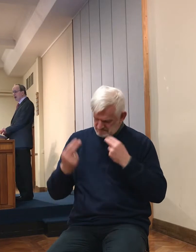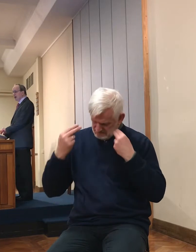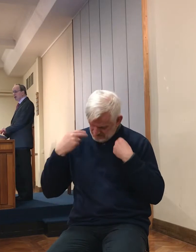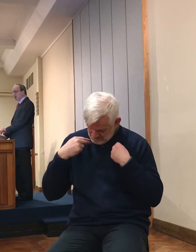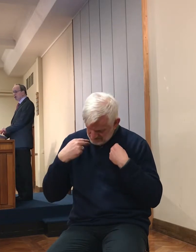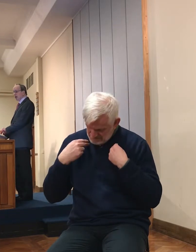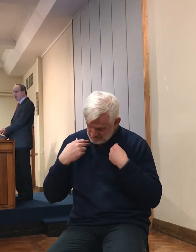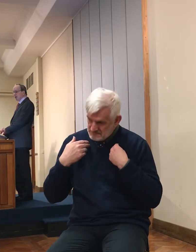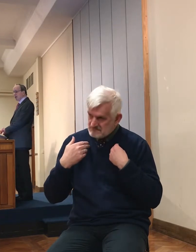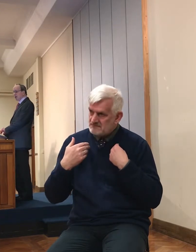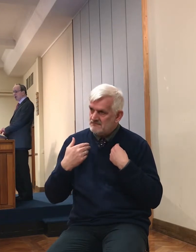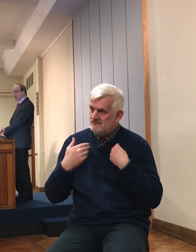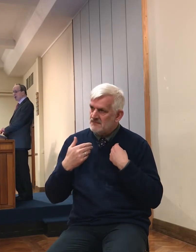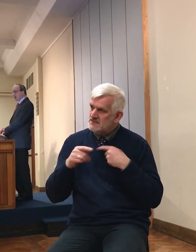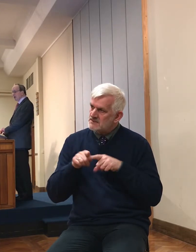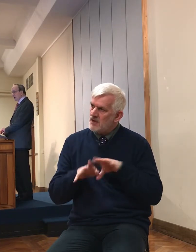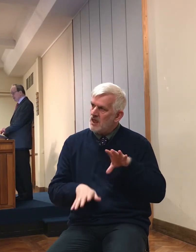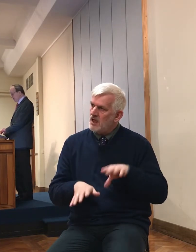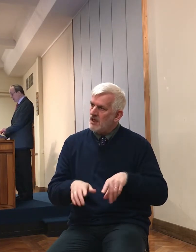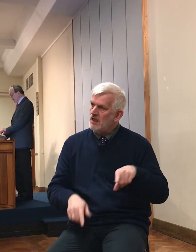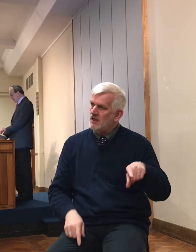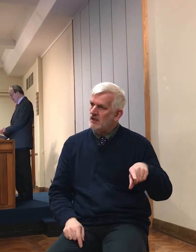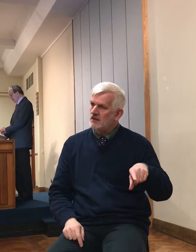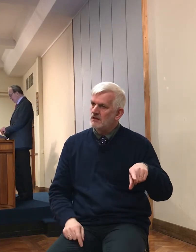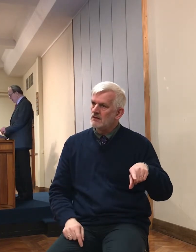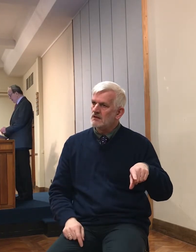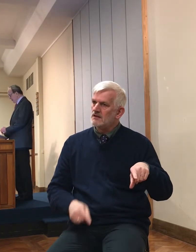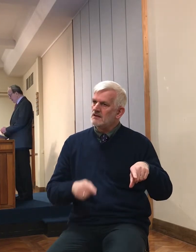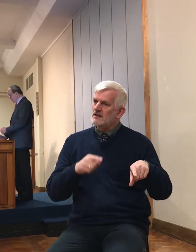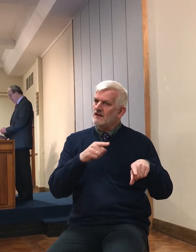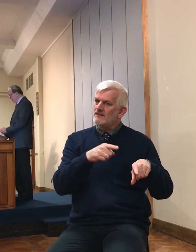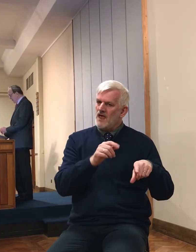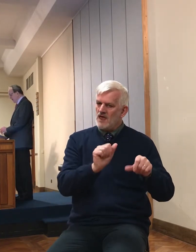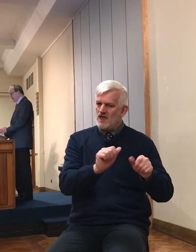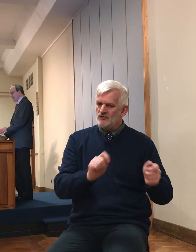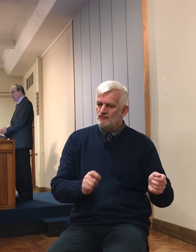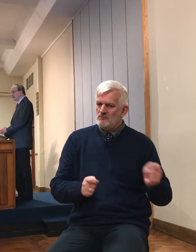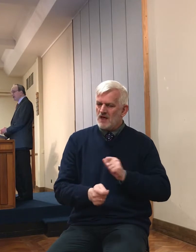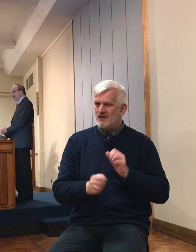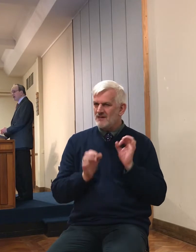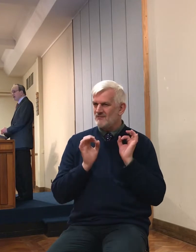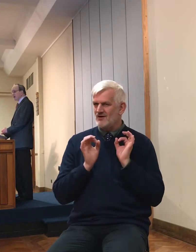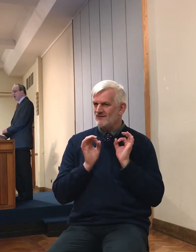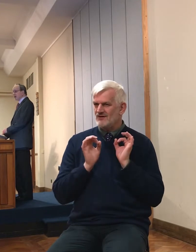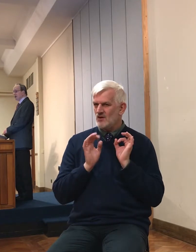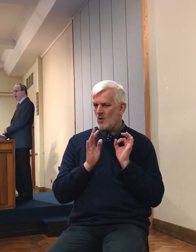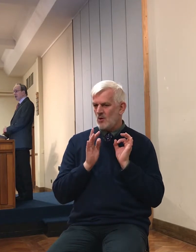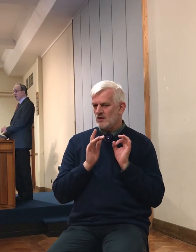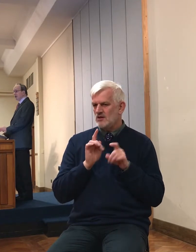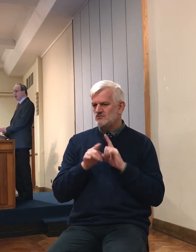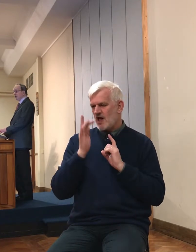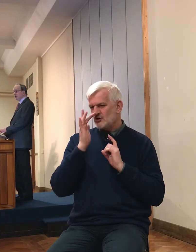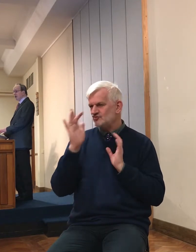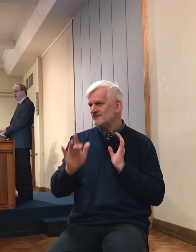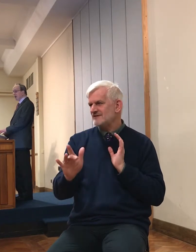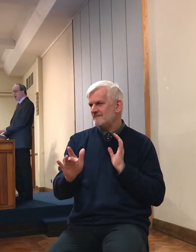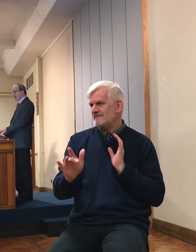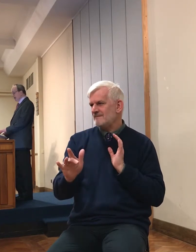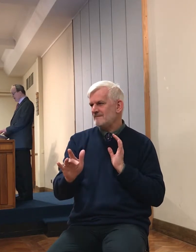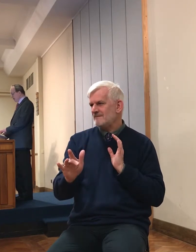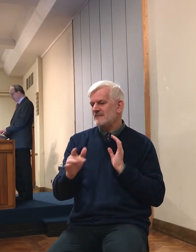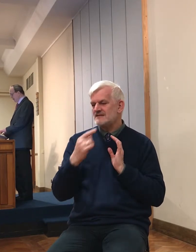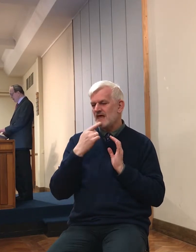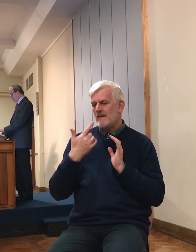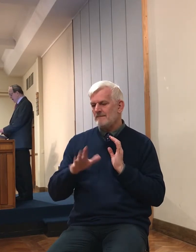cunning to trick Joshua, as you know, but I won't repeat those things. So there was an element of deceit